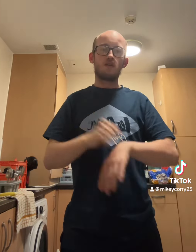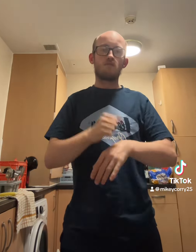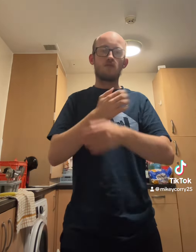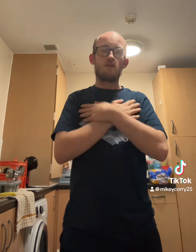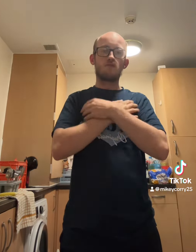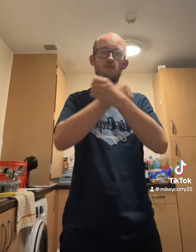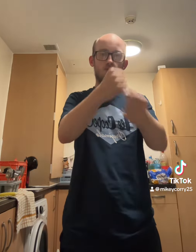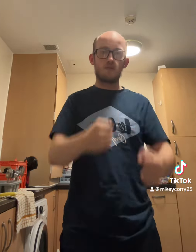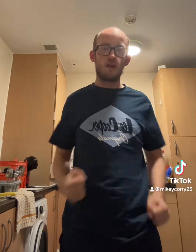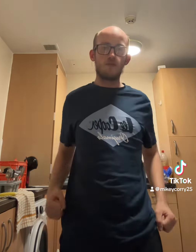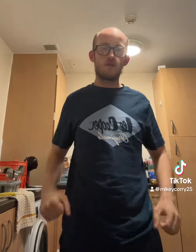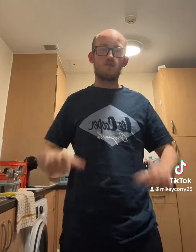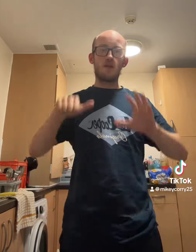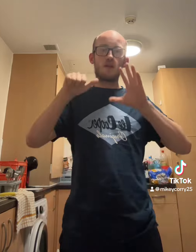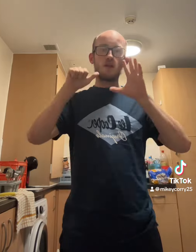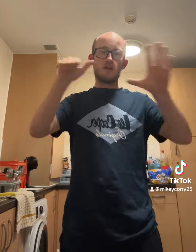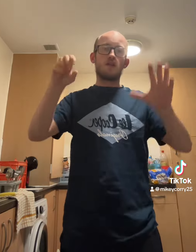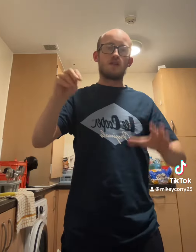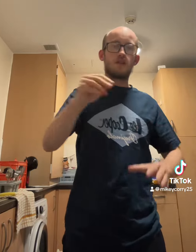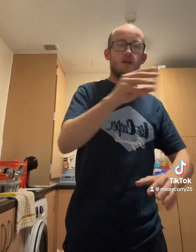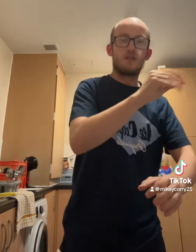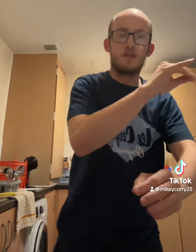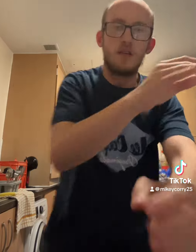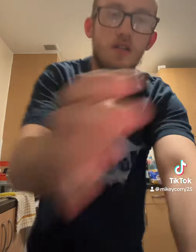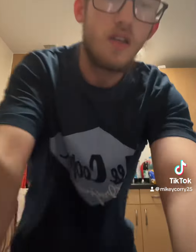my true love gave to me Six kiss and leave